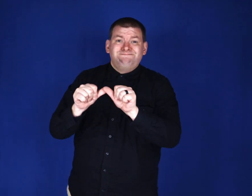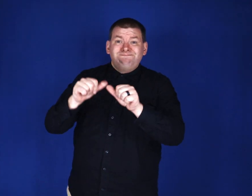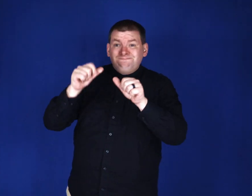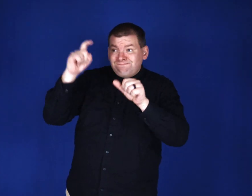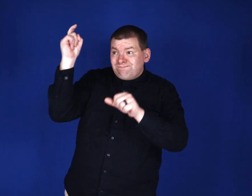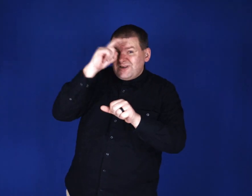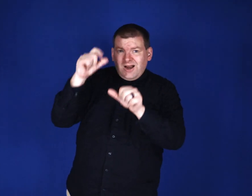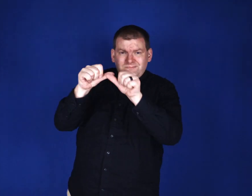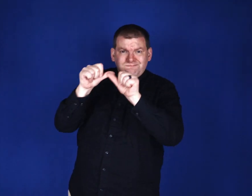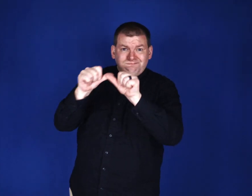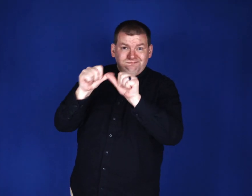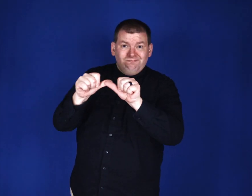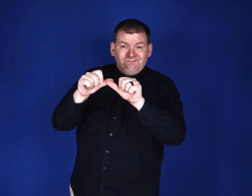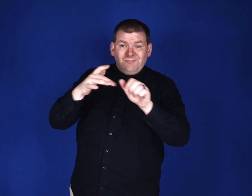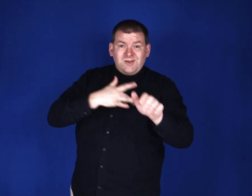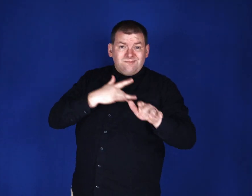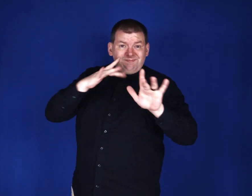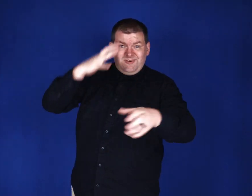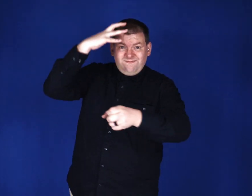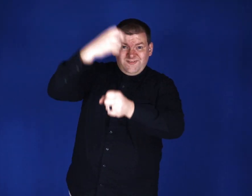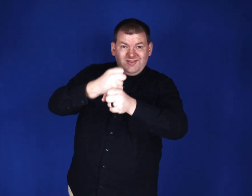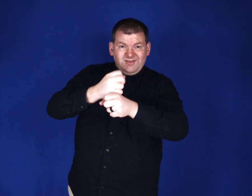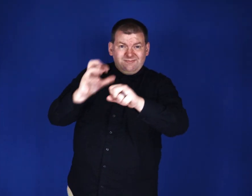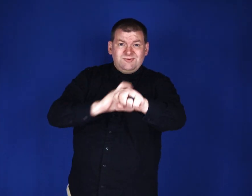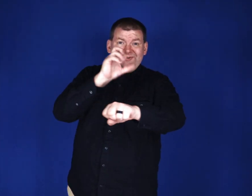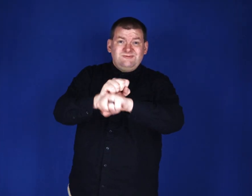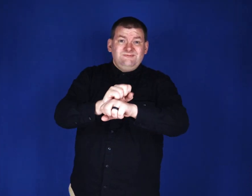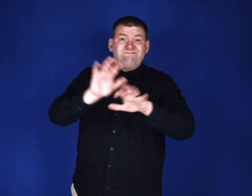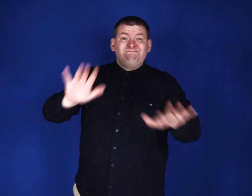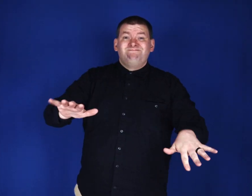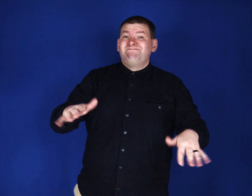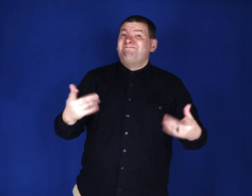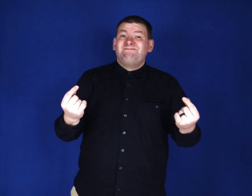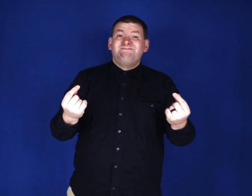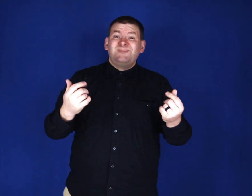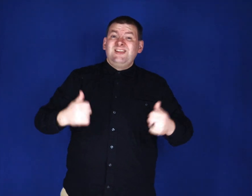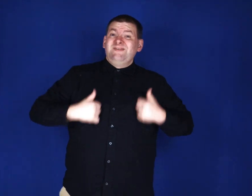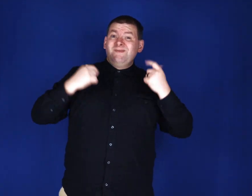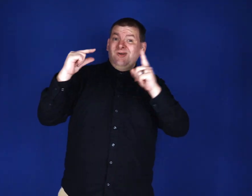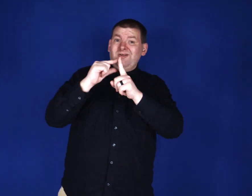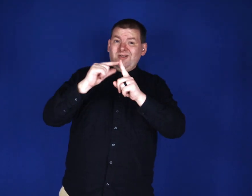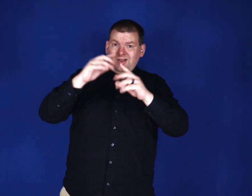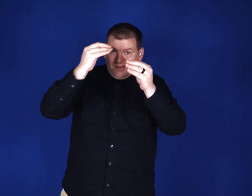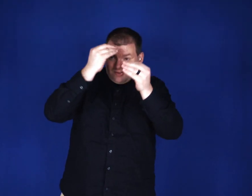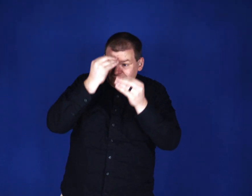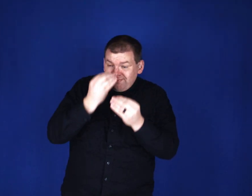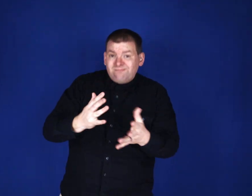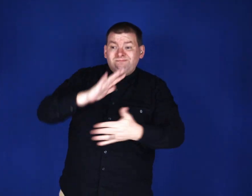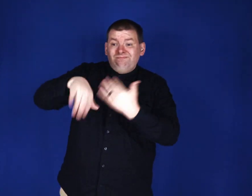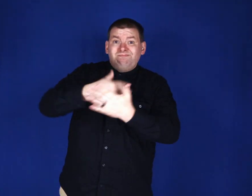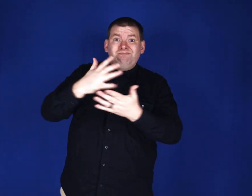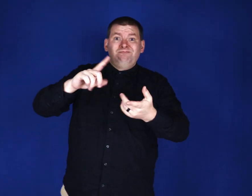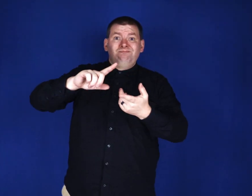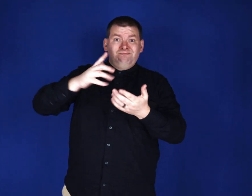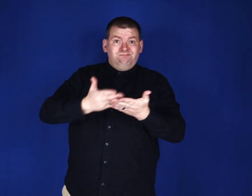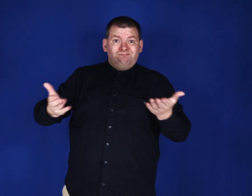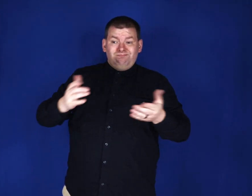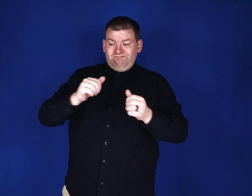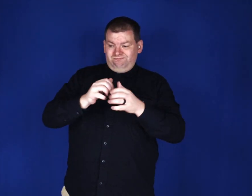imparted wisdom, and emphasized faith and perseverance. Living by the words, let all your things be done with charity,